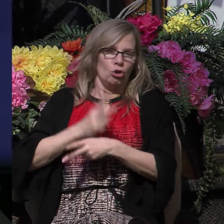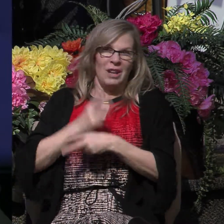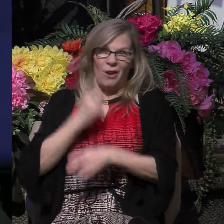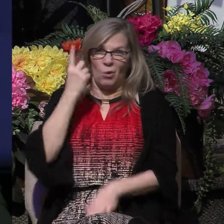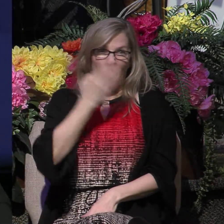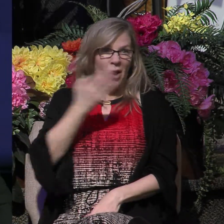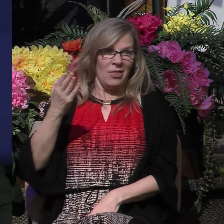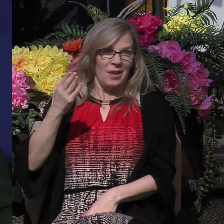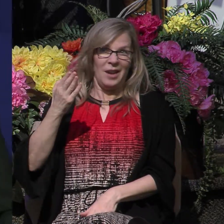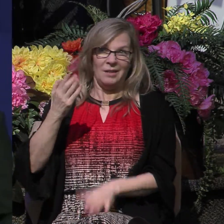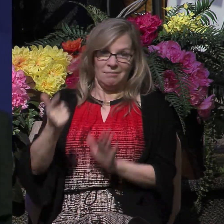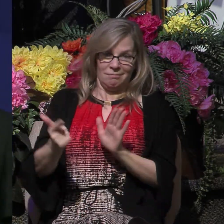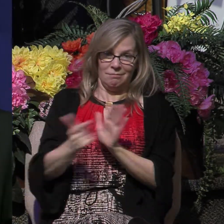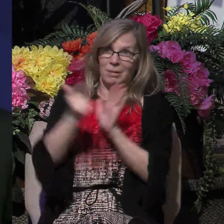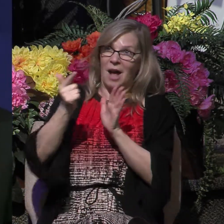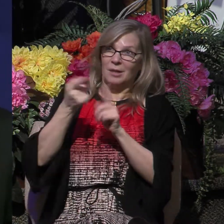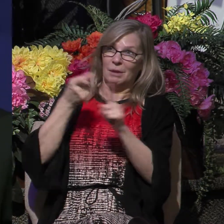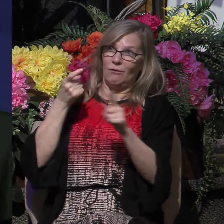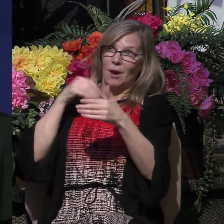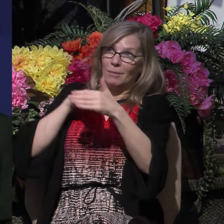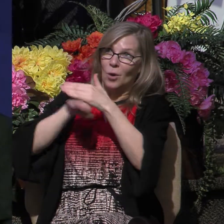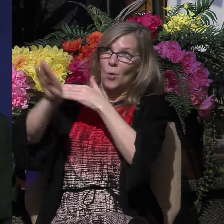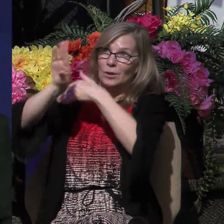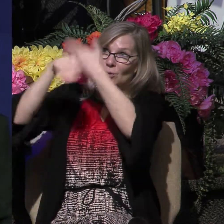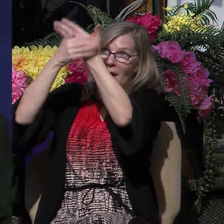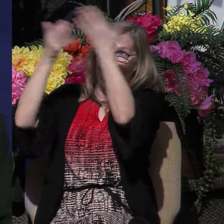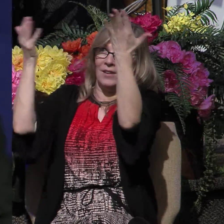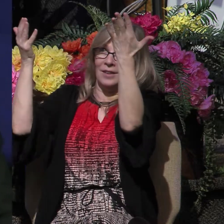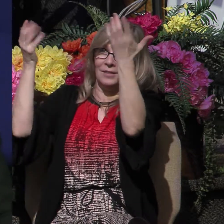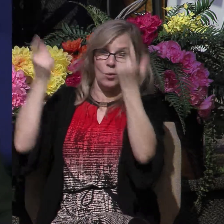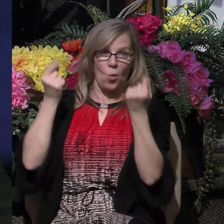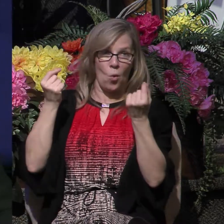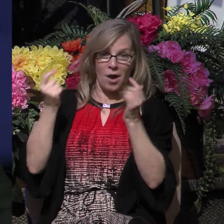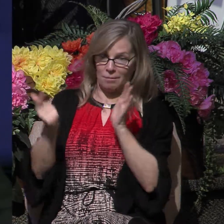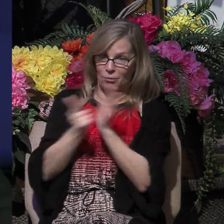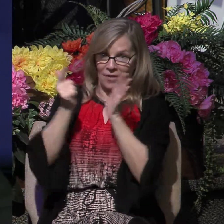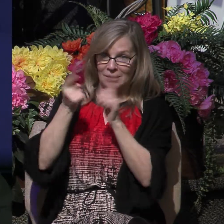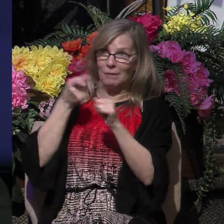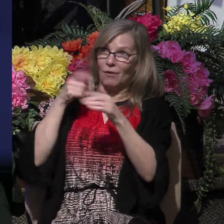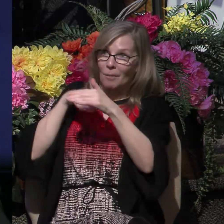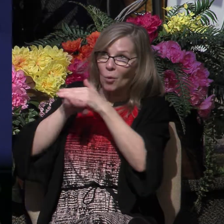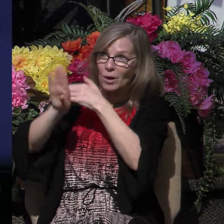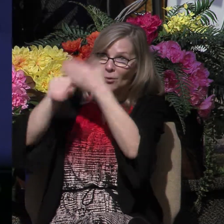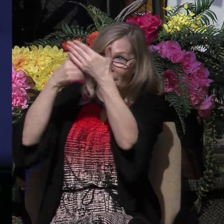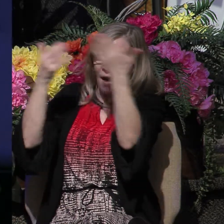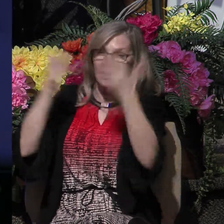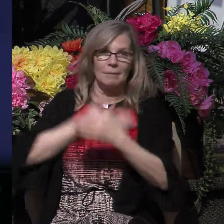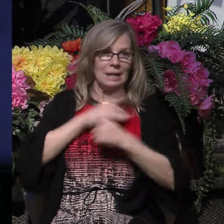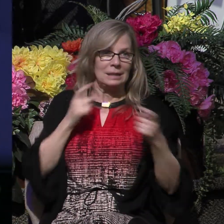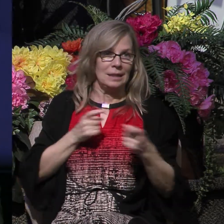heaven, and that is your sin. So Paul and Silas make it very clear that someone.